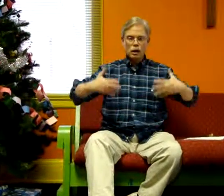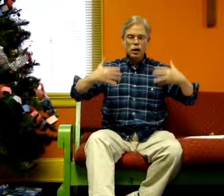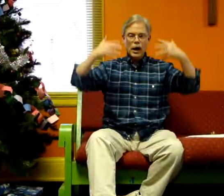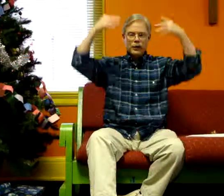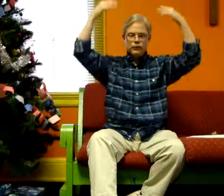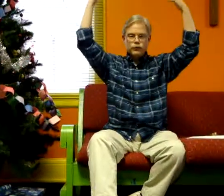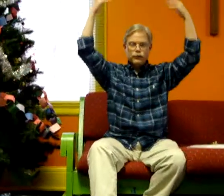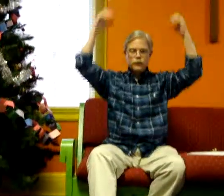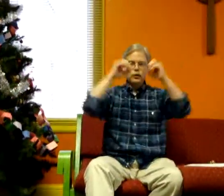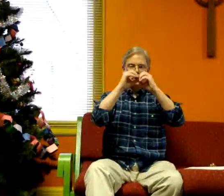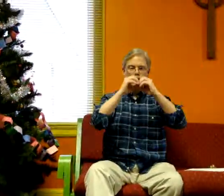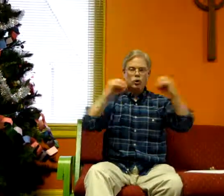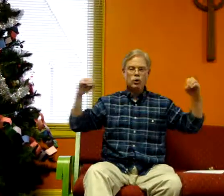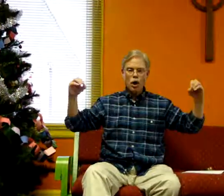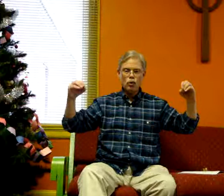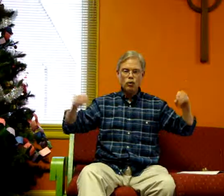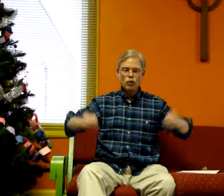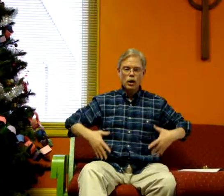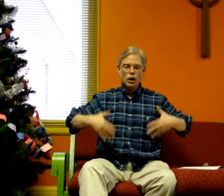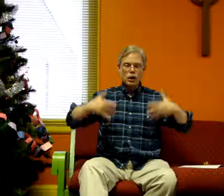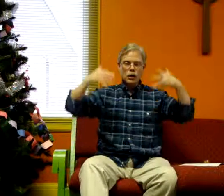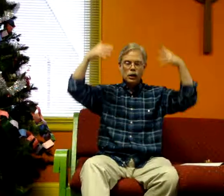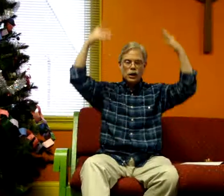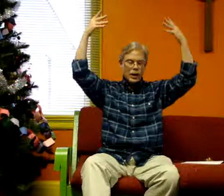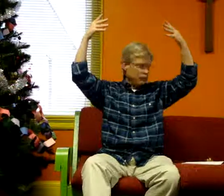Life. No. Life.